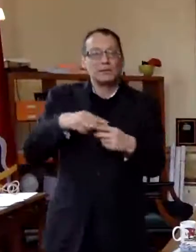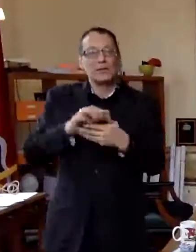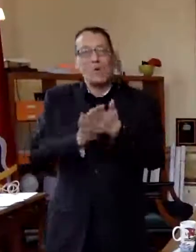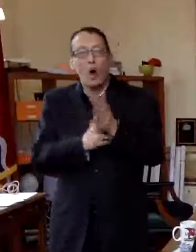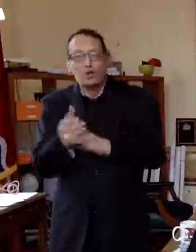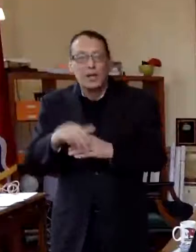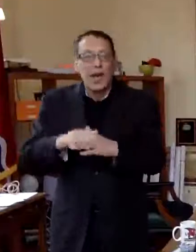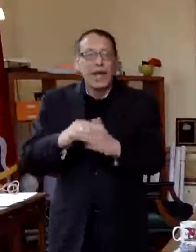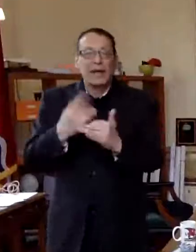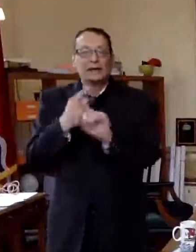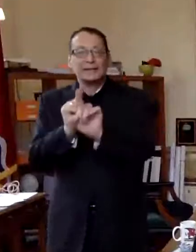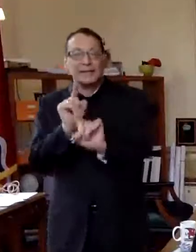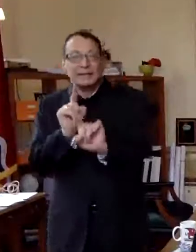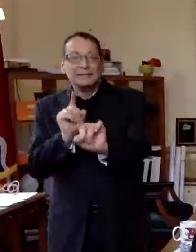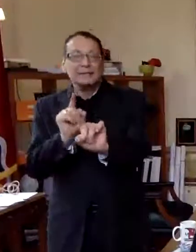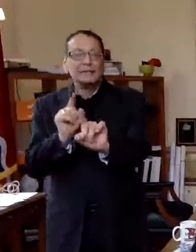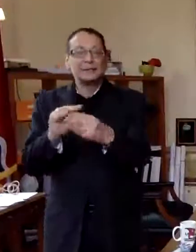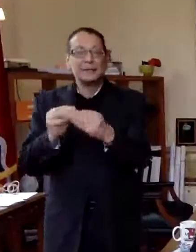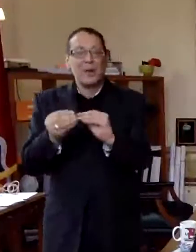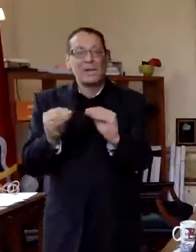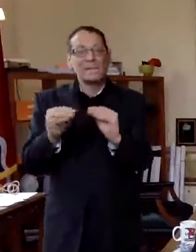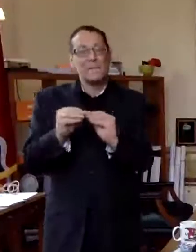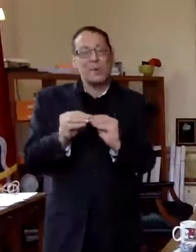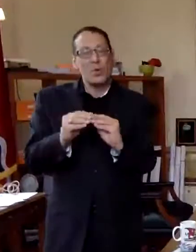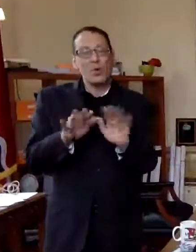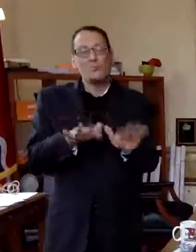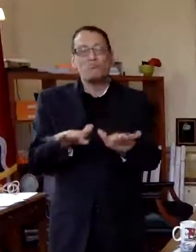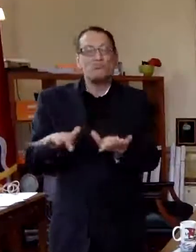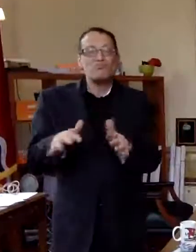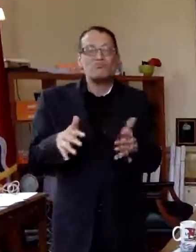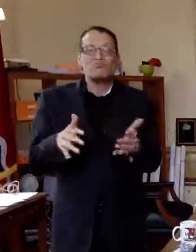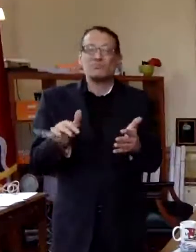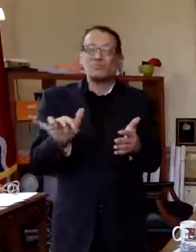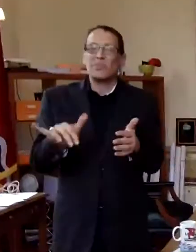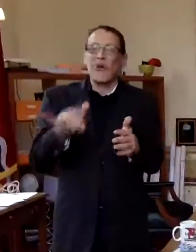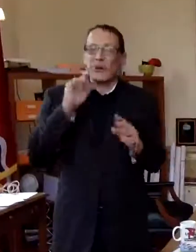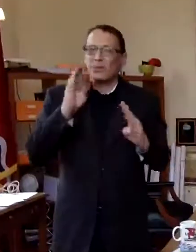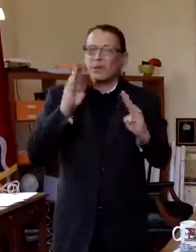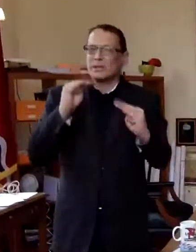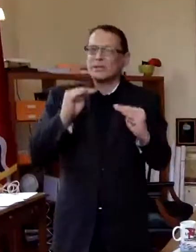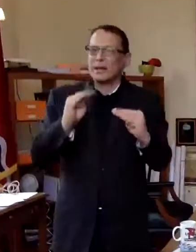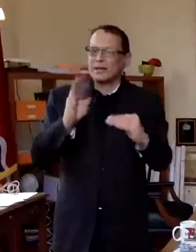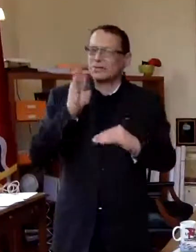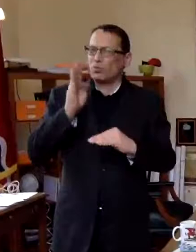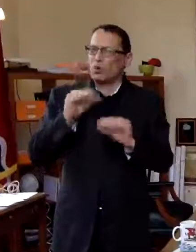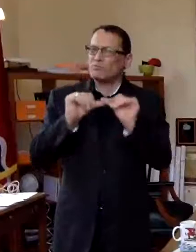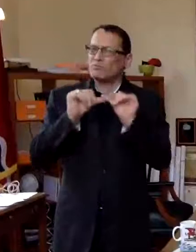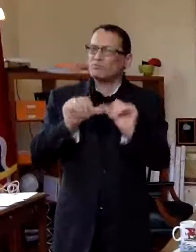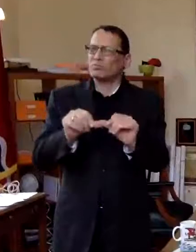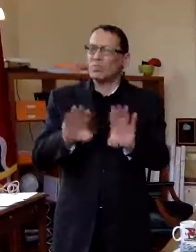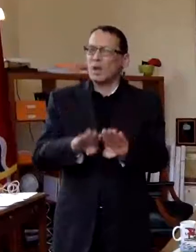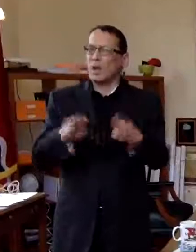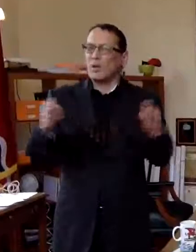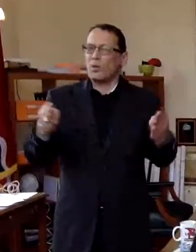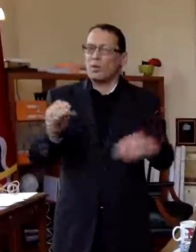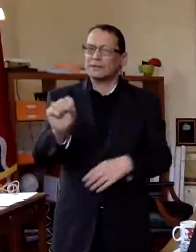hands and that sort of thing so often that does happen and these sites we do expect these sites will continue to stay open